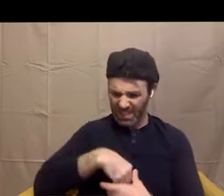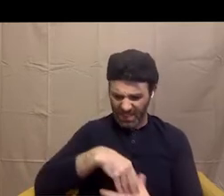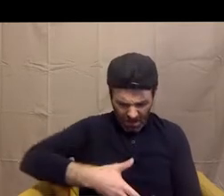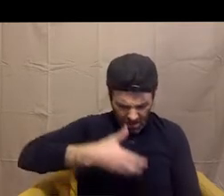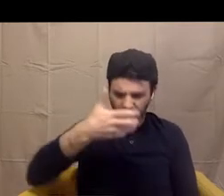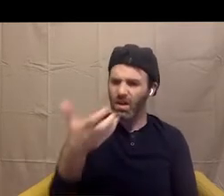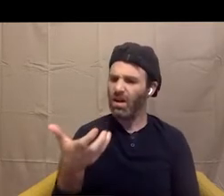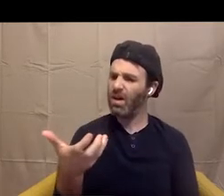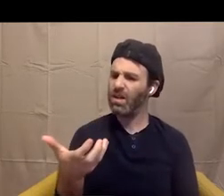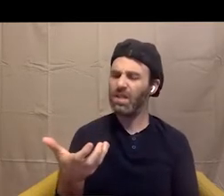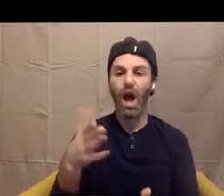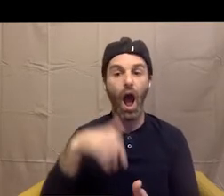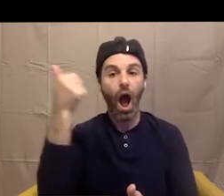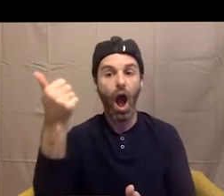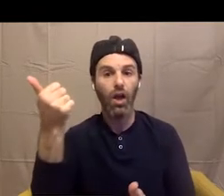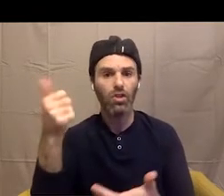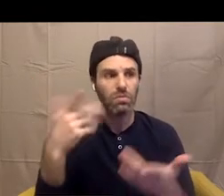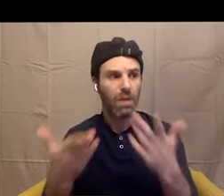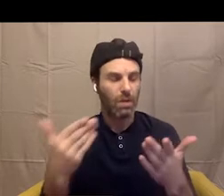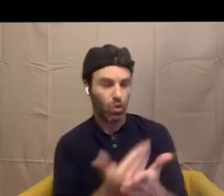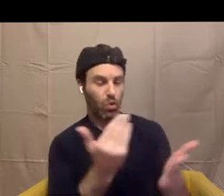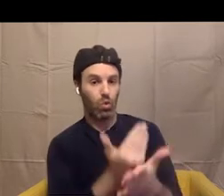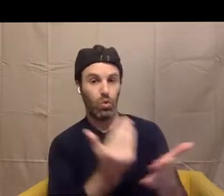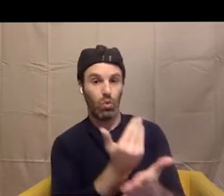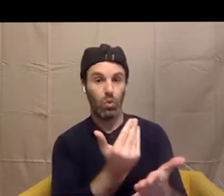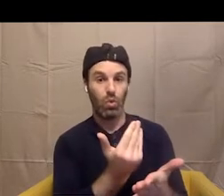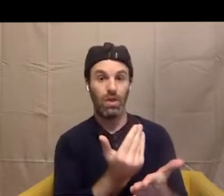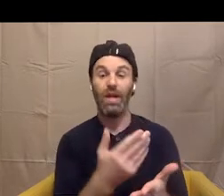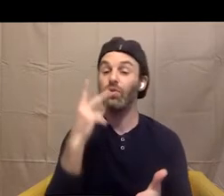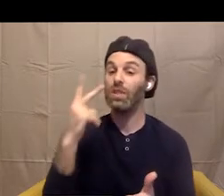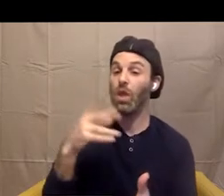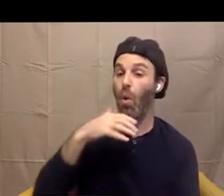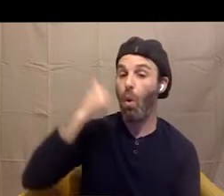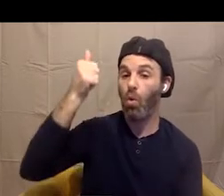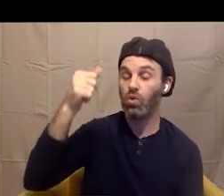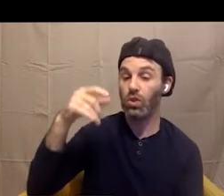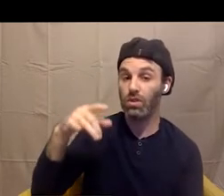And now the slightly older kid is at a hot yoga session and saying hi to someone. Hi. Hiya.